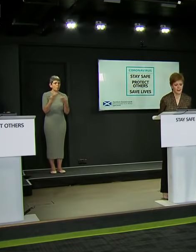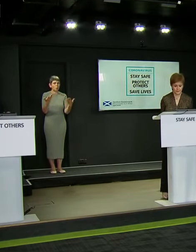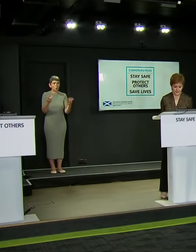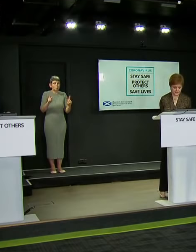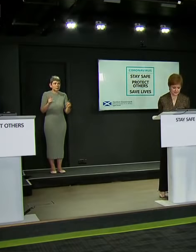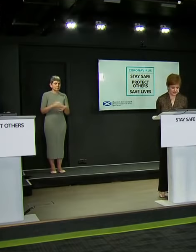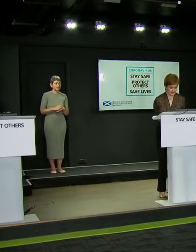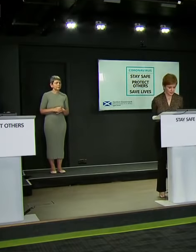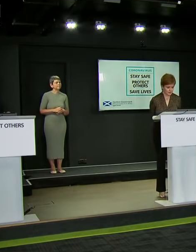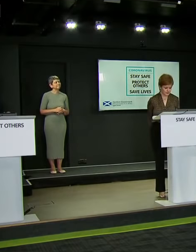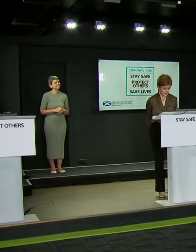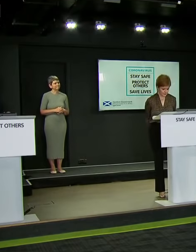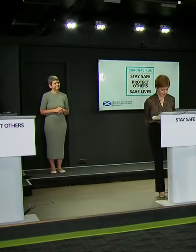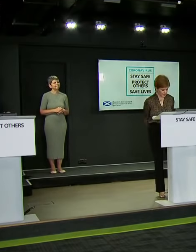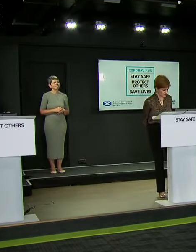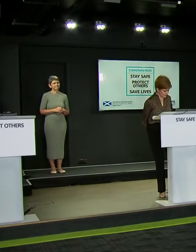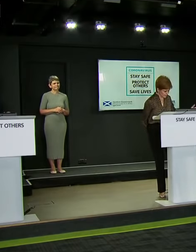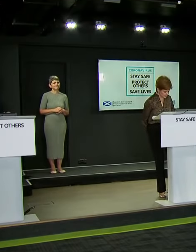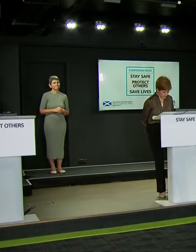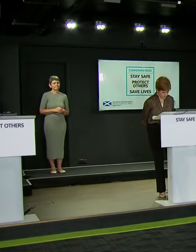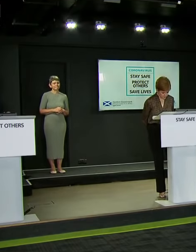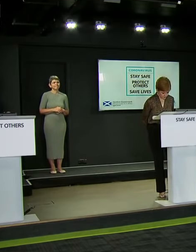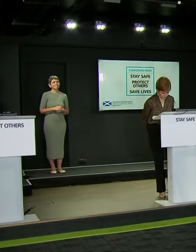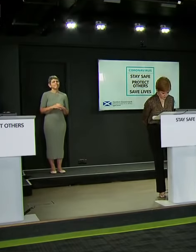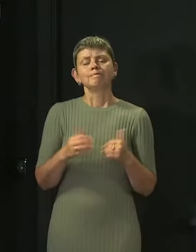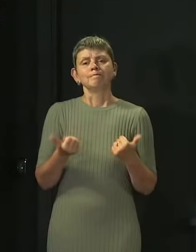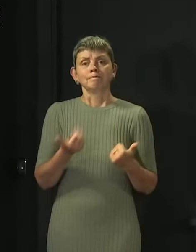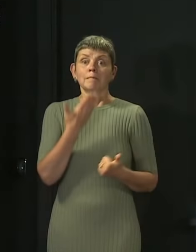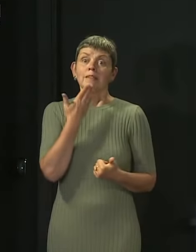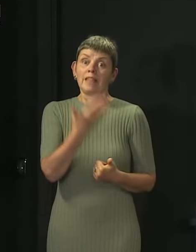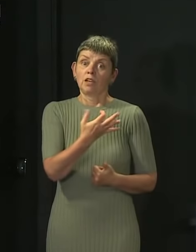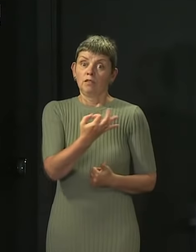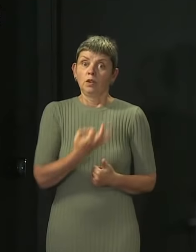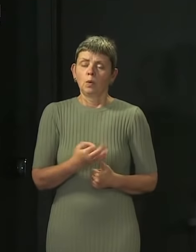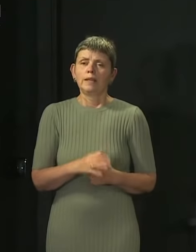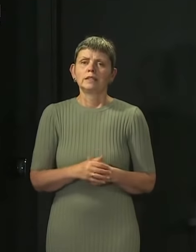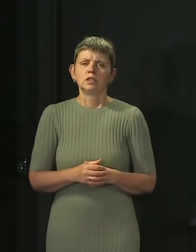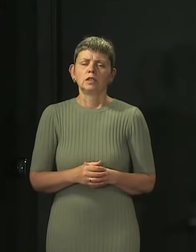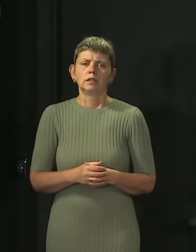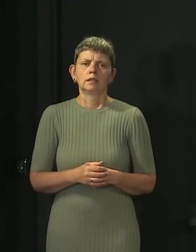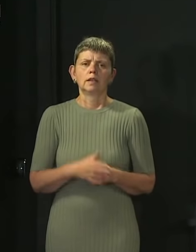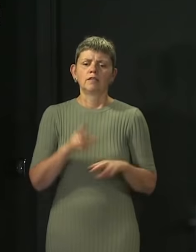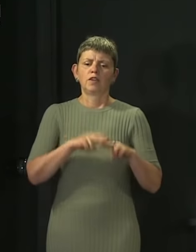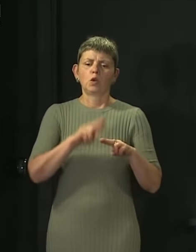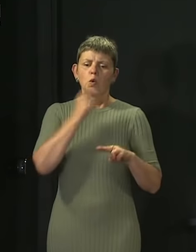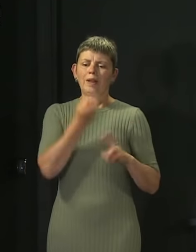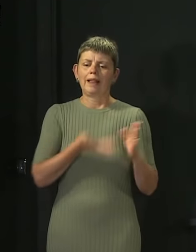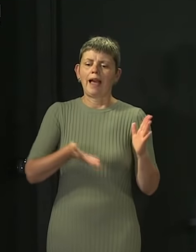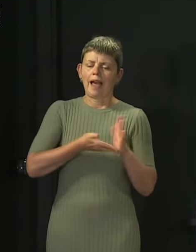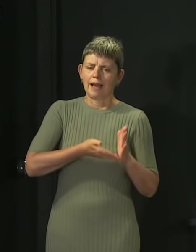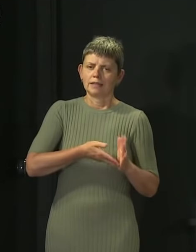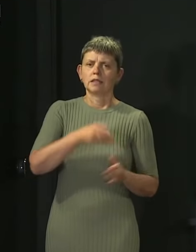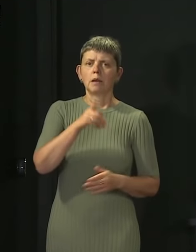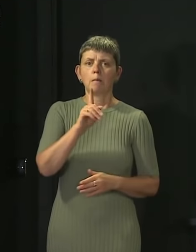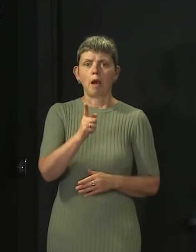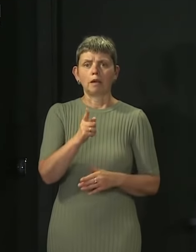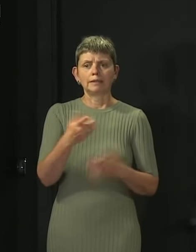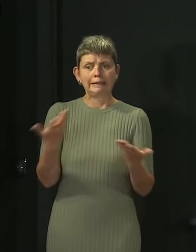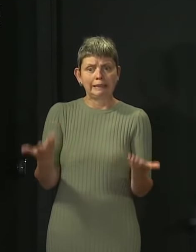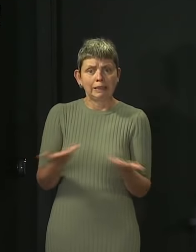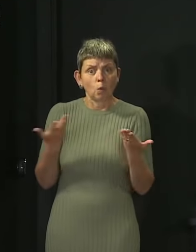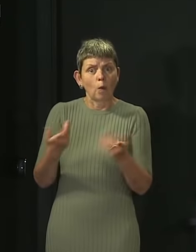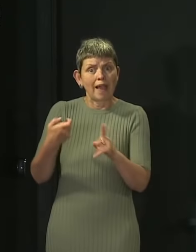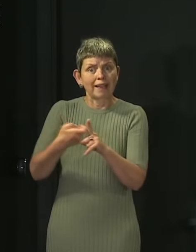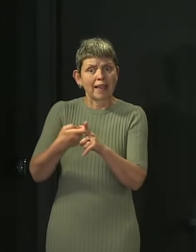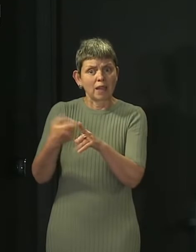Thank you. Thanks, Lewis, for that question. I'll hand over to Fiona in a second, who want to add. Obviously, I don't know where Kate worked